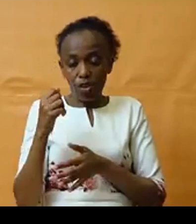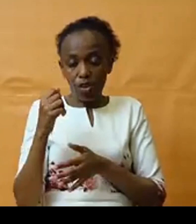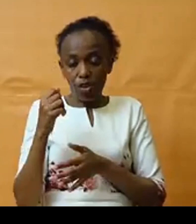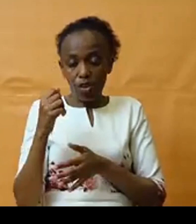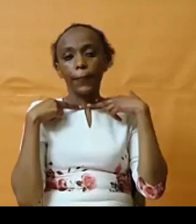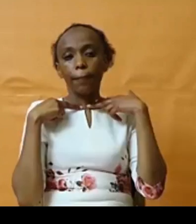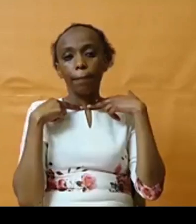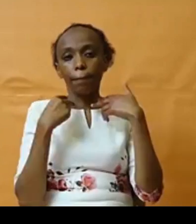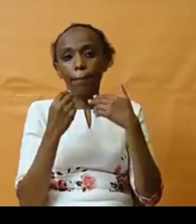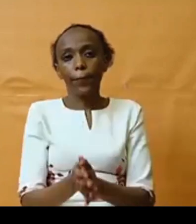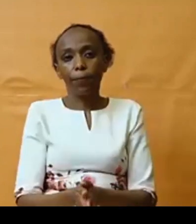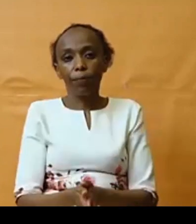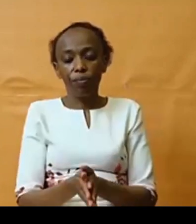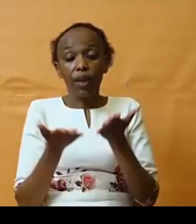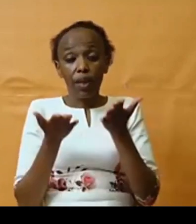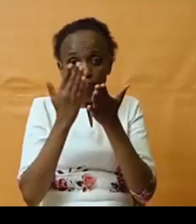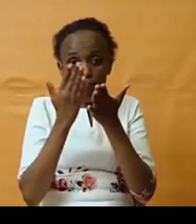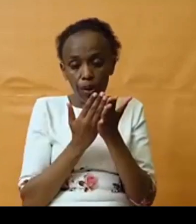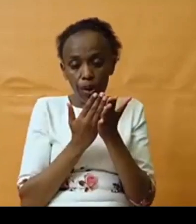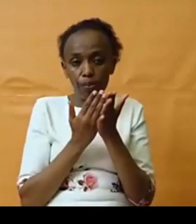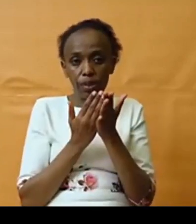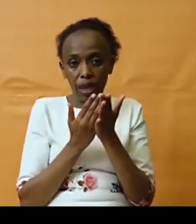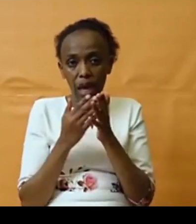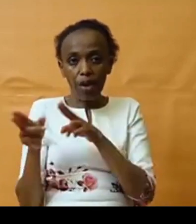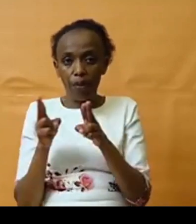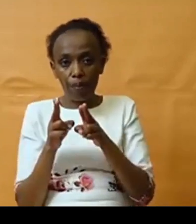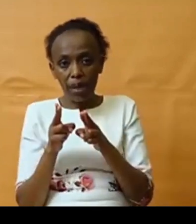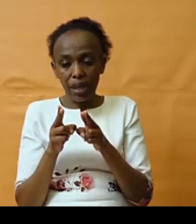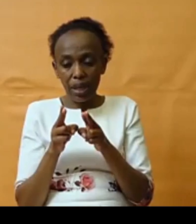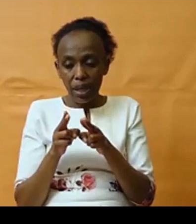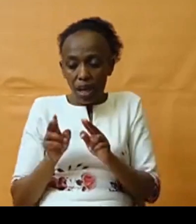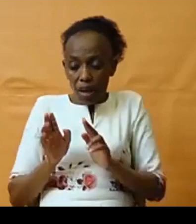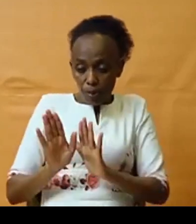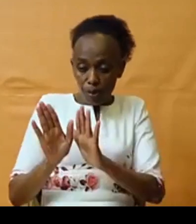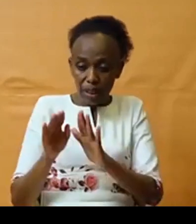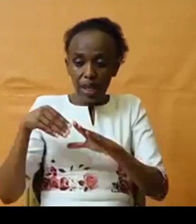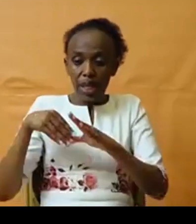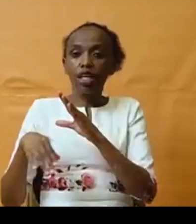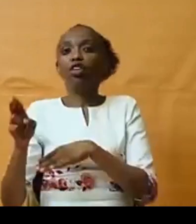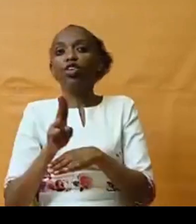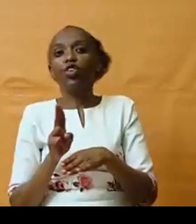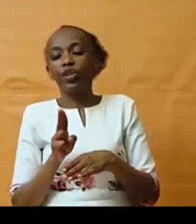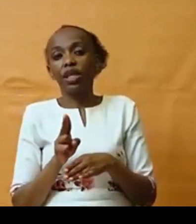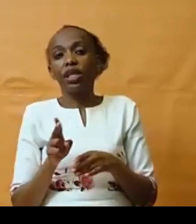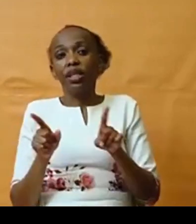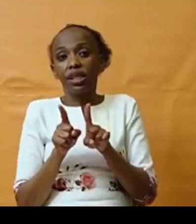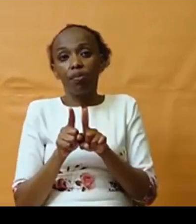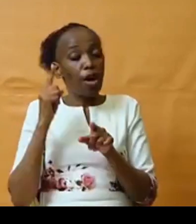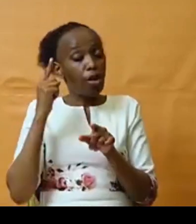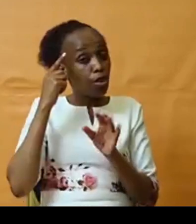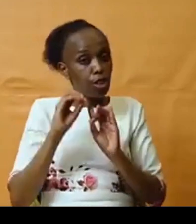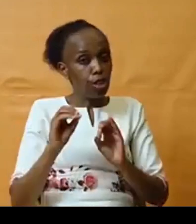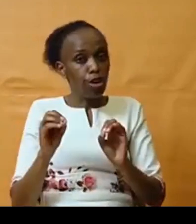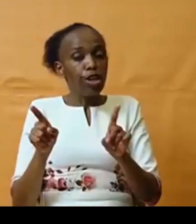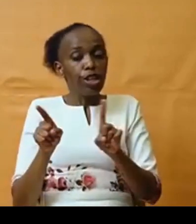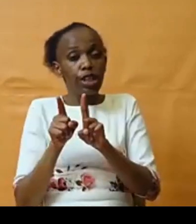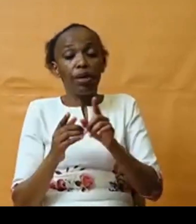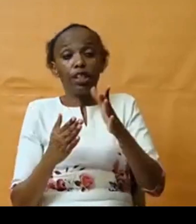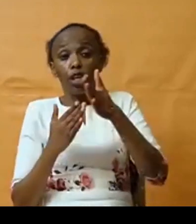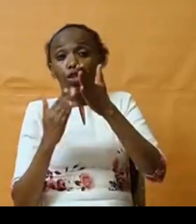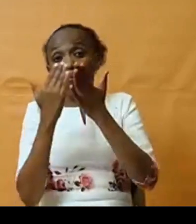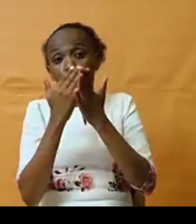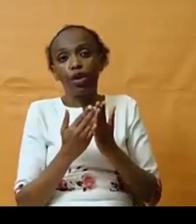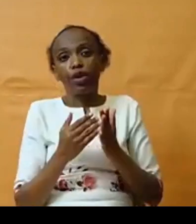usually pushed back in terms of expenditure, and they are not even considered as a priority as well. So